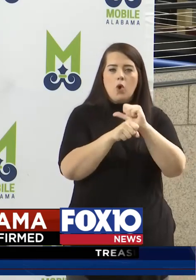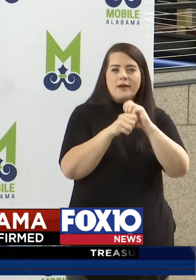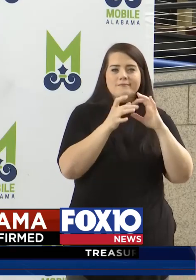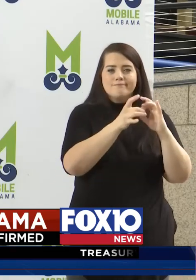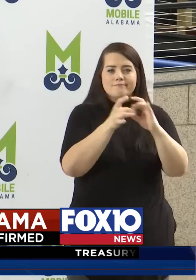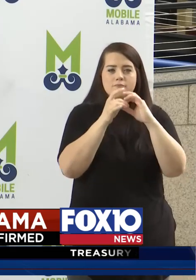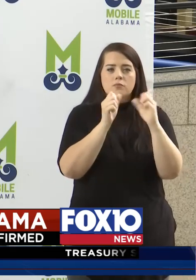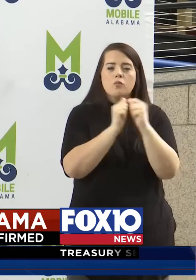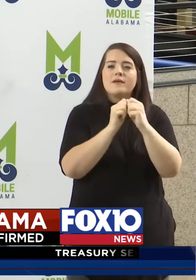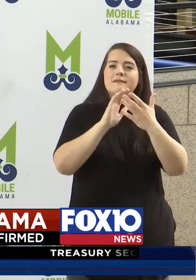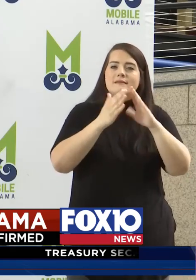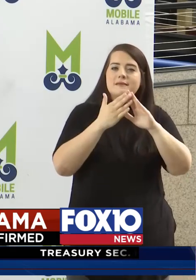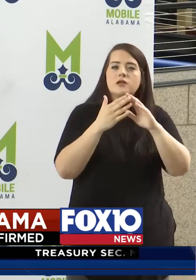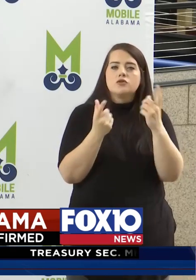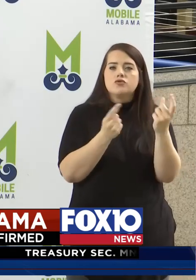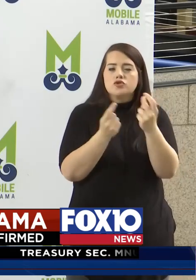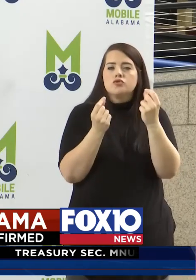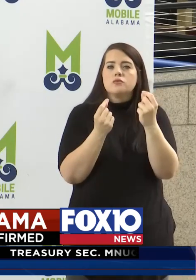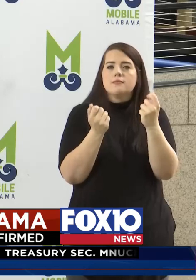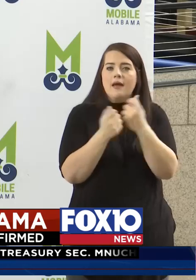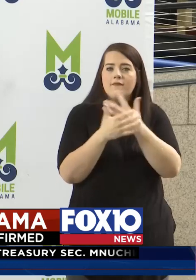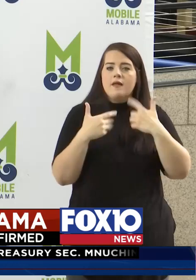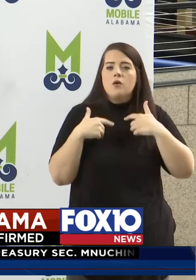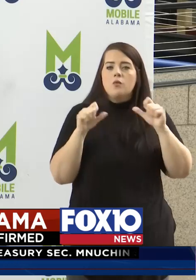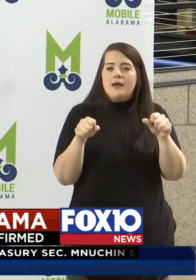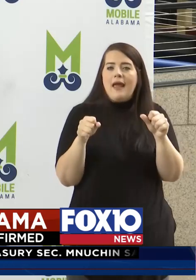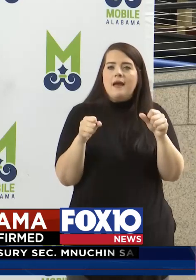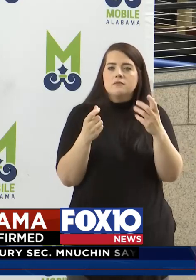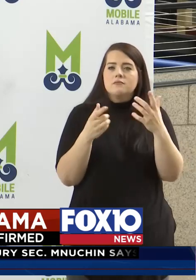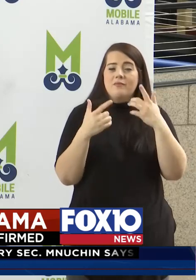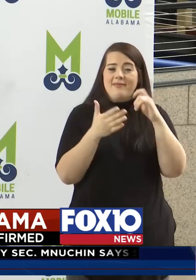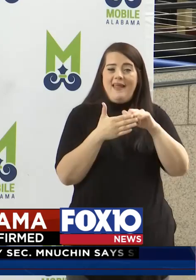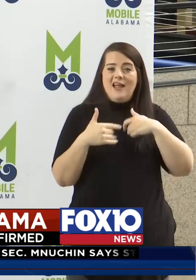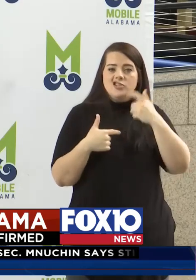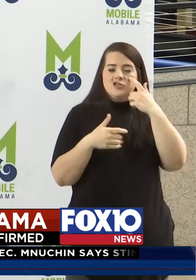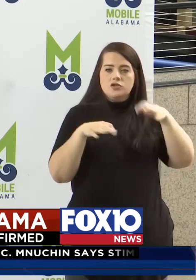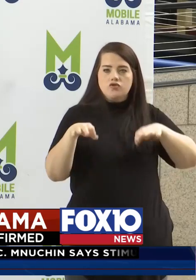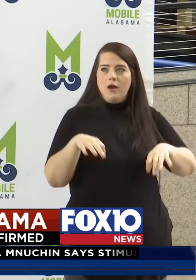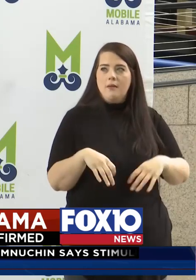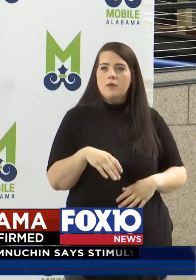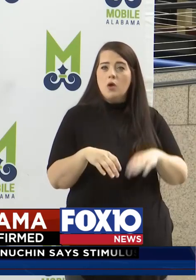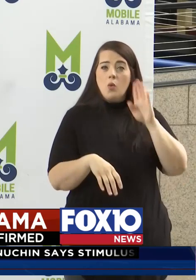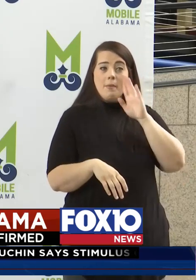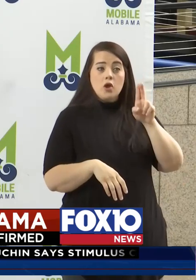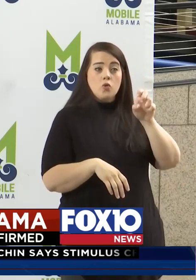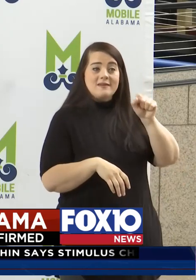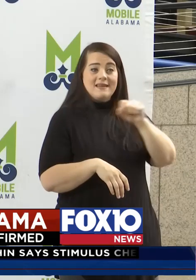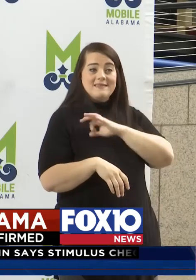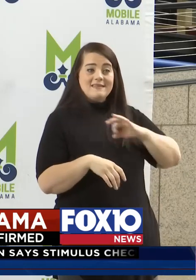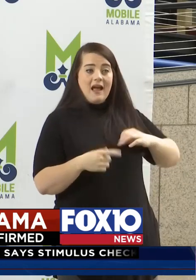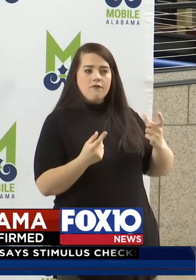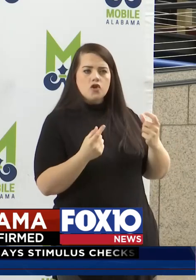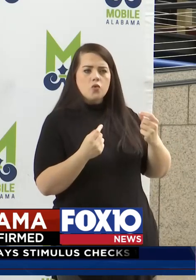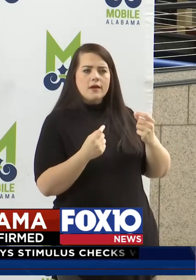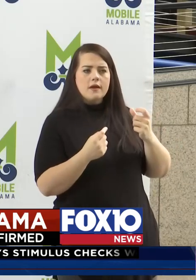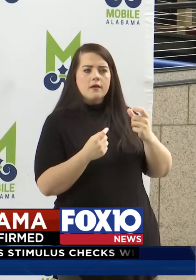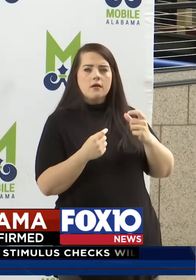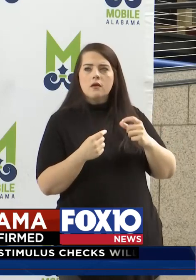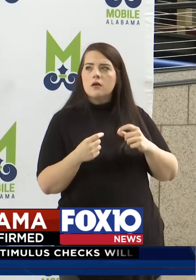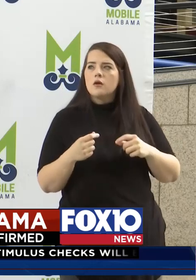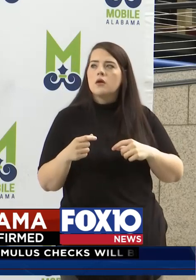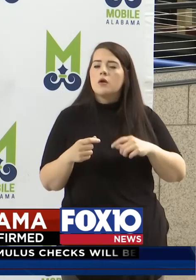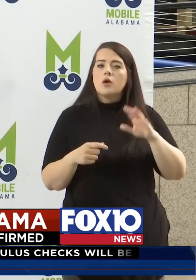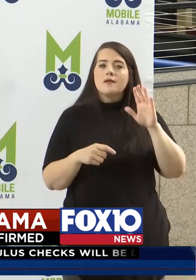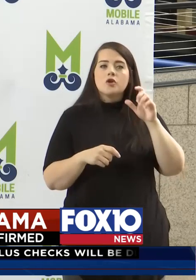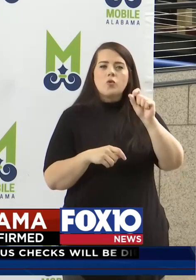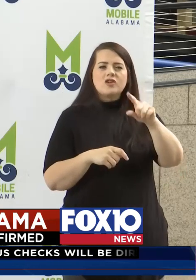with the city, to do just the things that I described and even more. Will it be USA staff doing all of this? Yeah, question